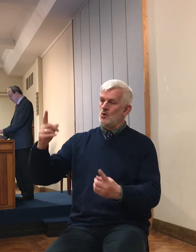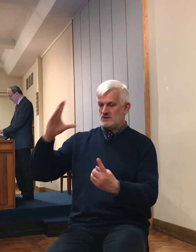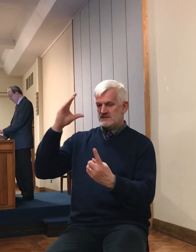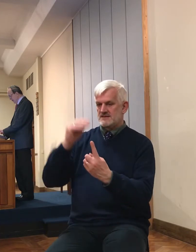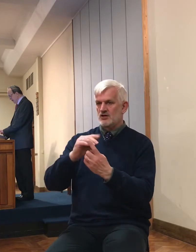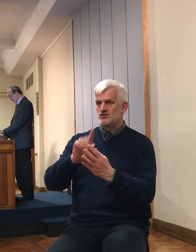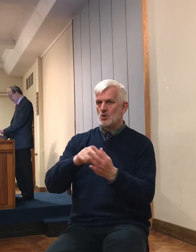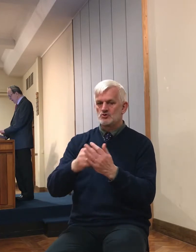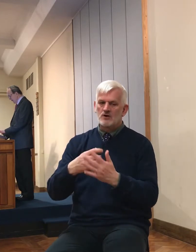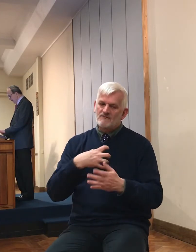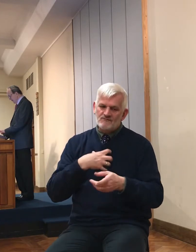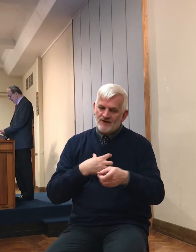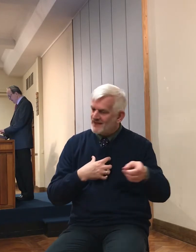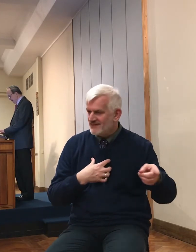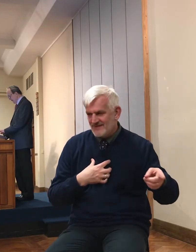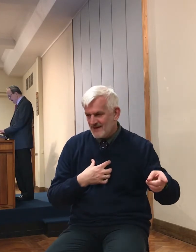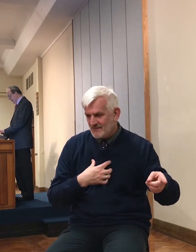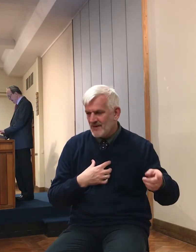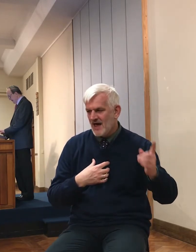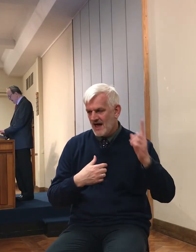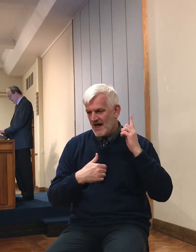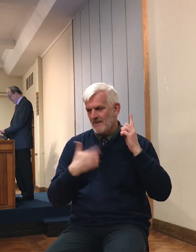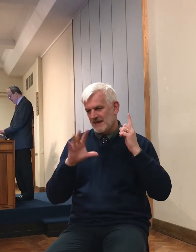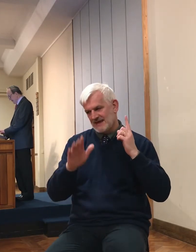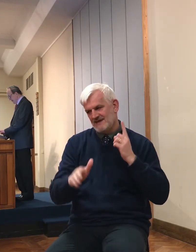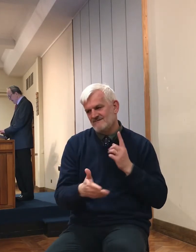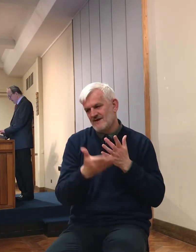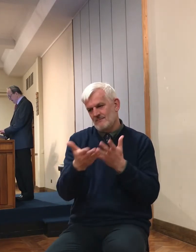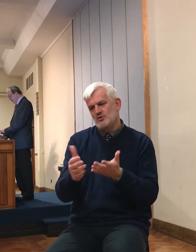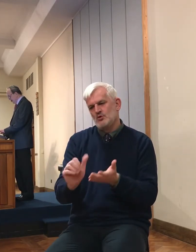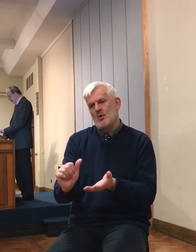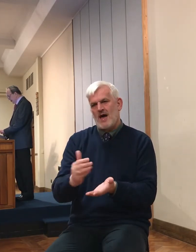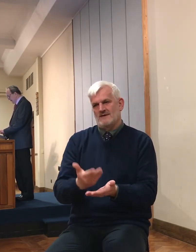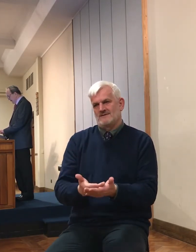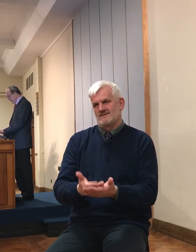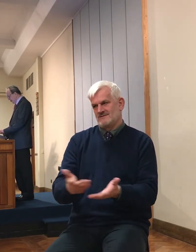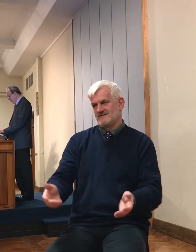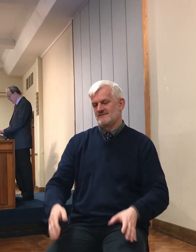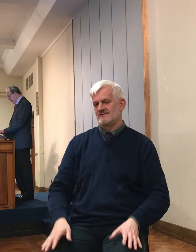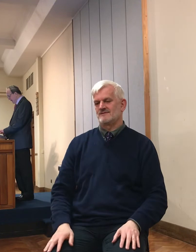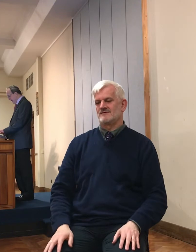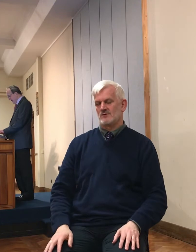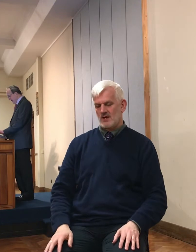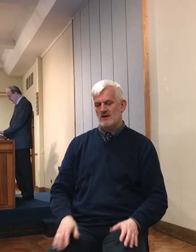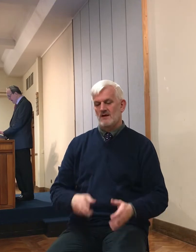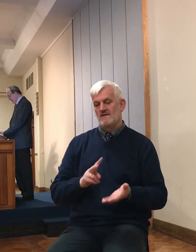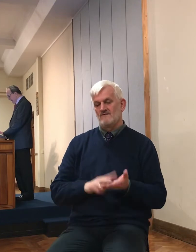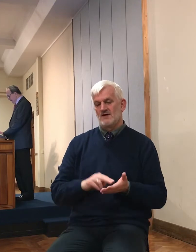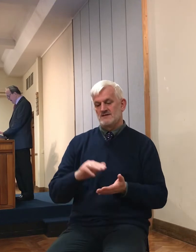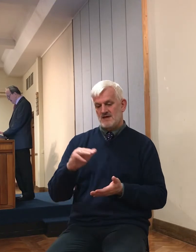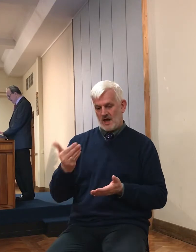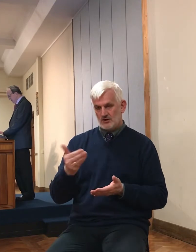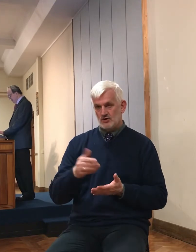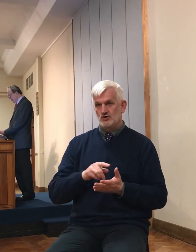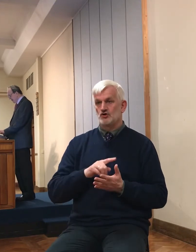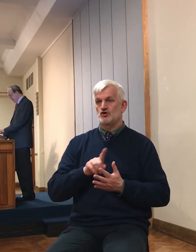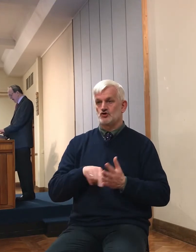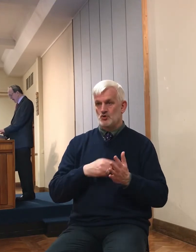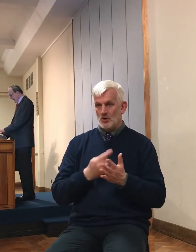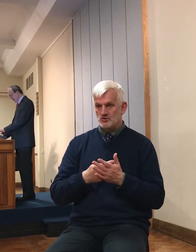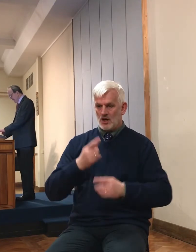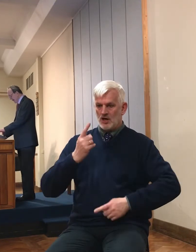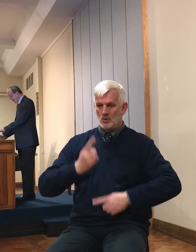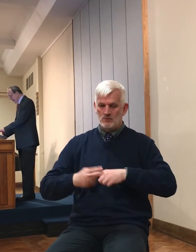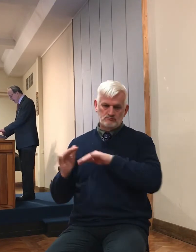them not, for I have delivered them into thine hand. Joshua therefore, verse 9, came unto them